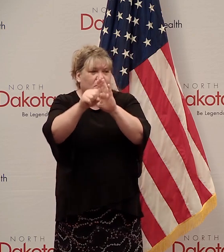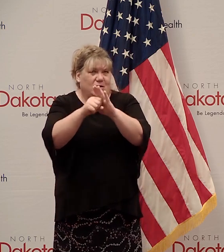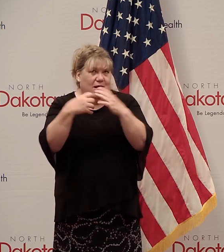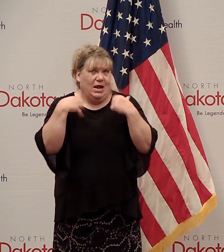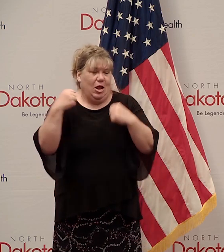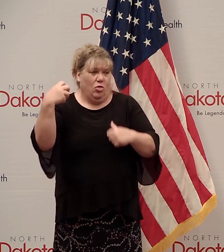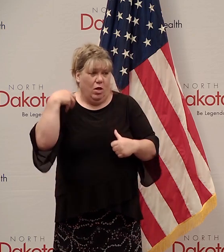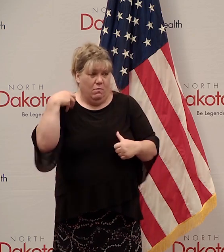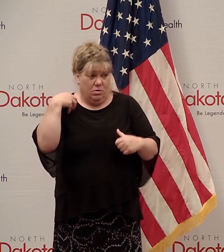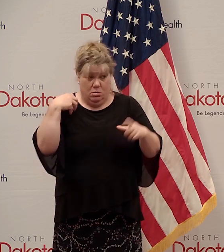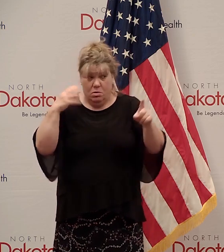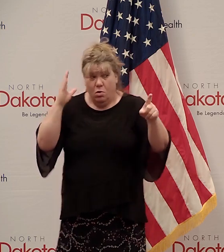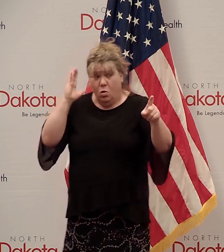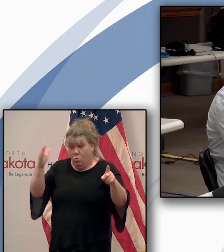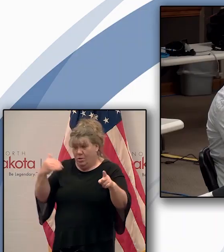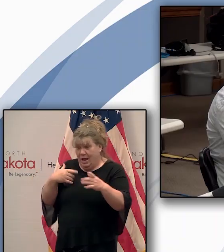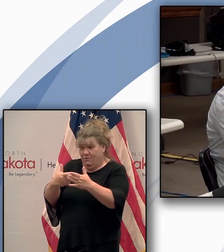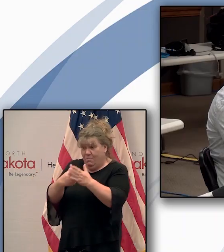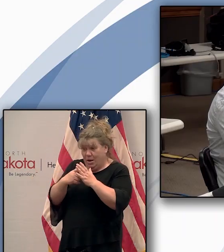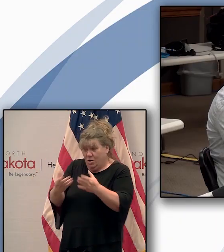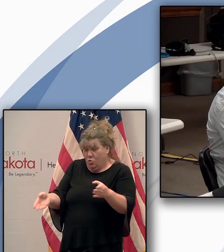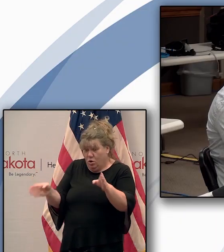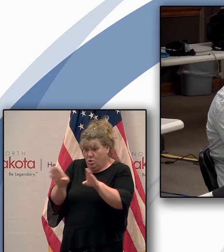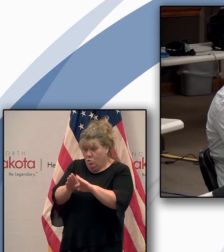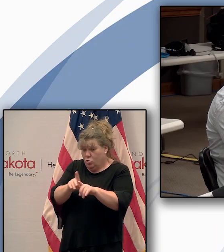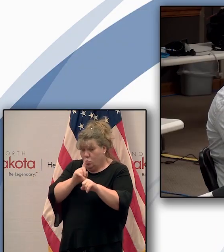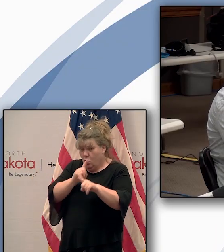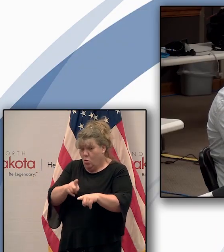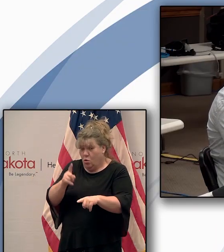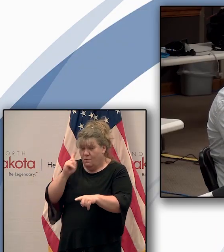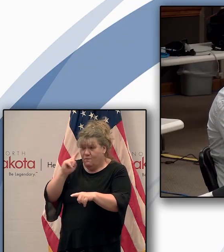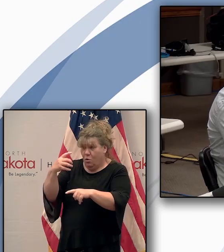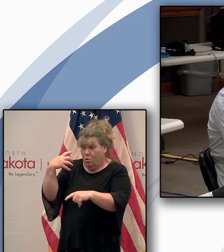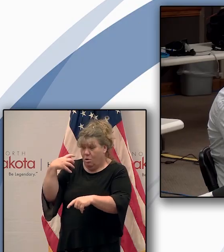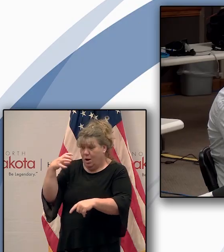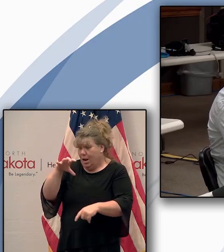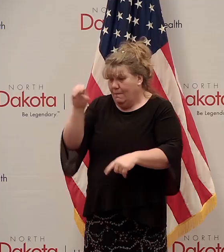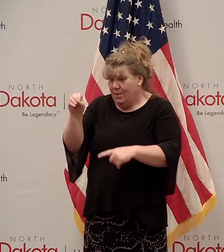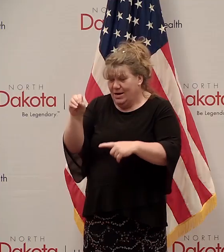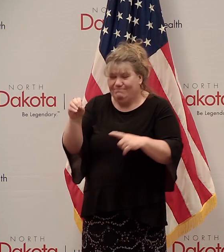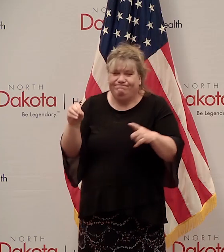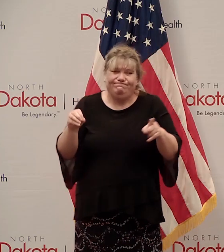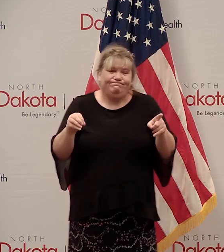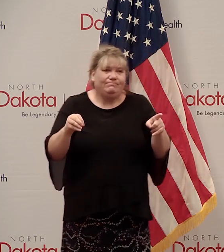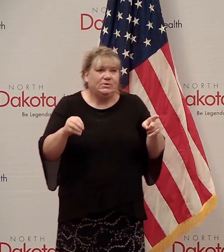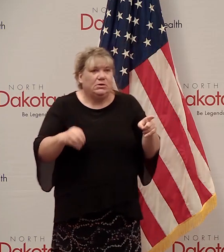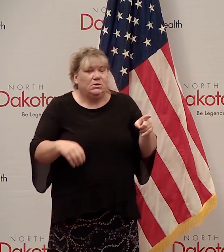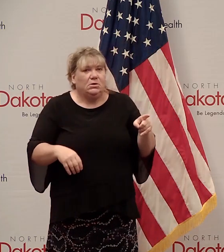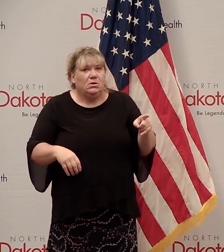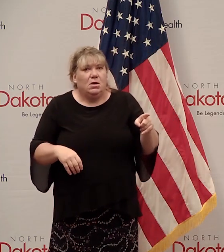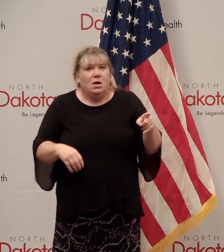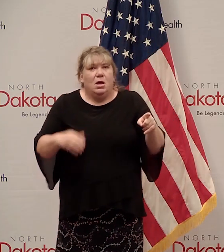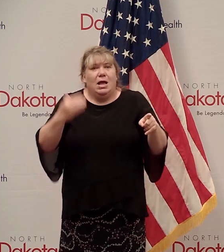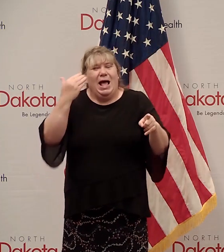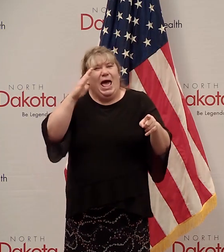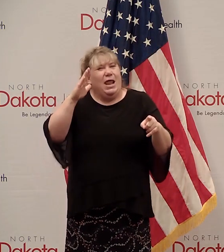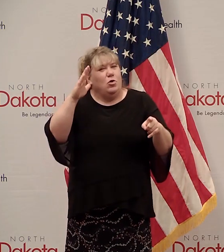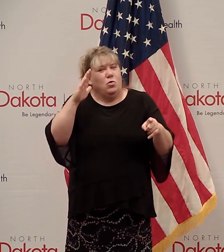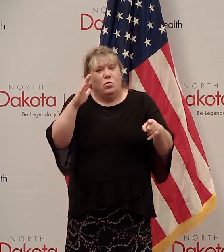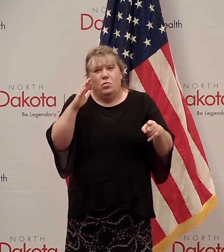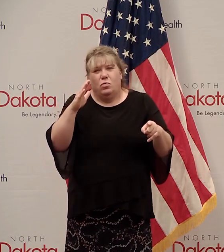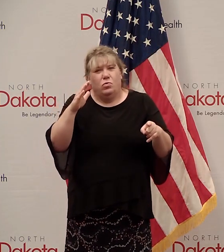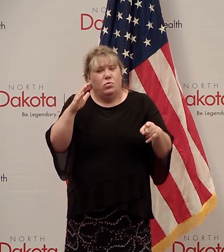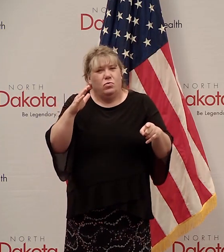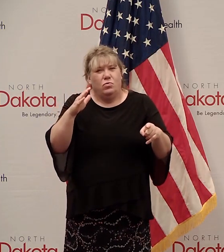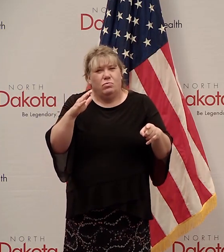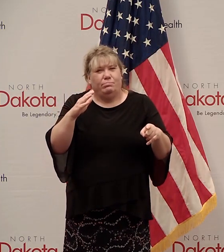There ever be like a mandatory closure order for an employer. I don't I don't know that there would be because, again,